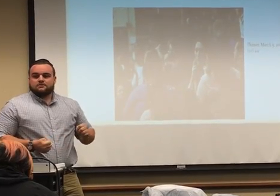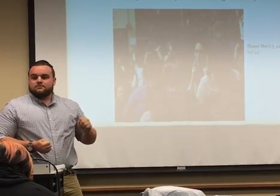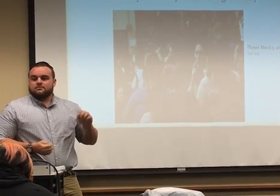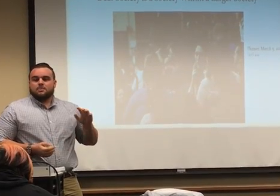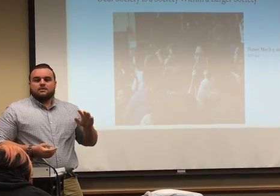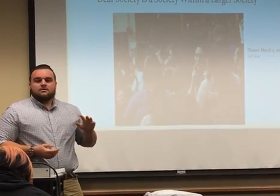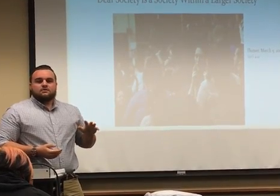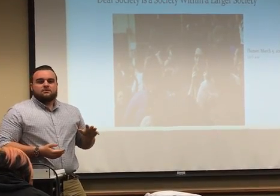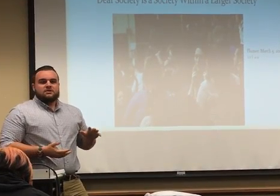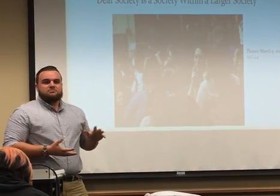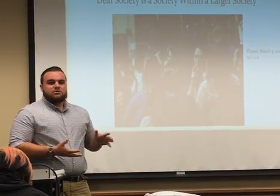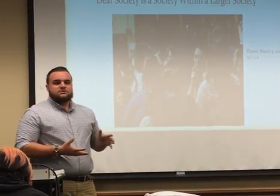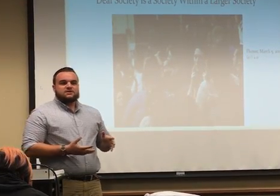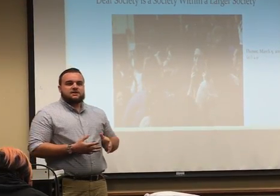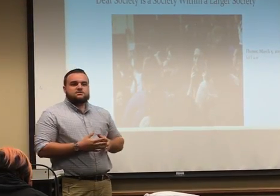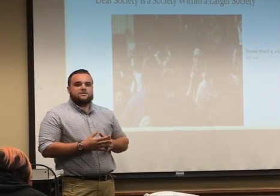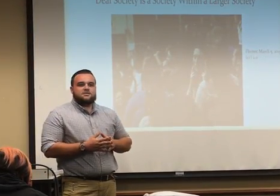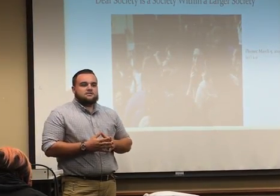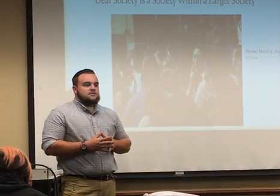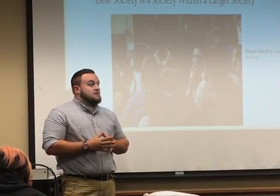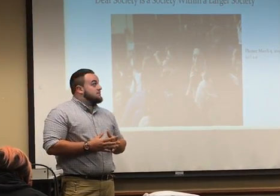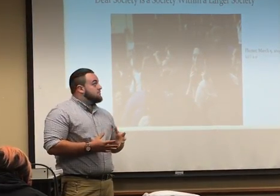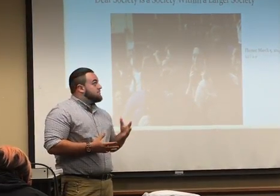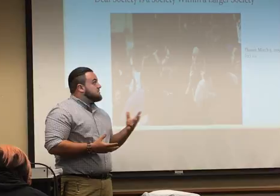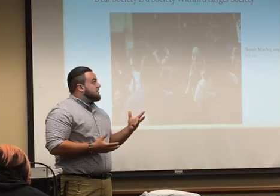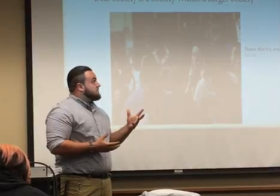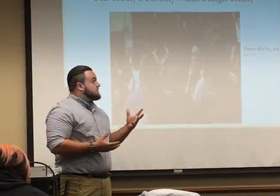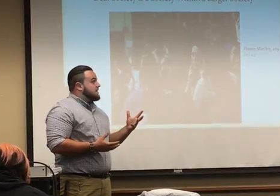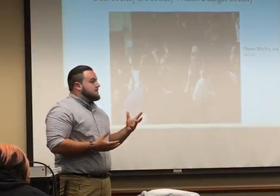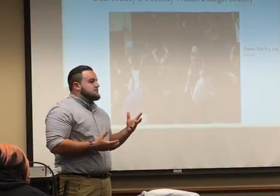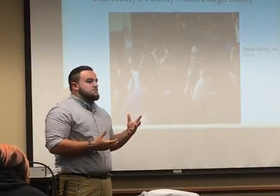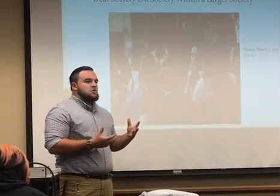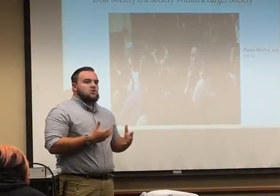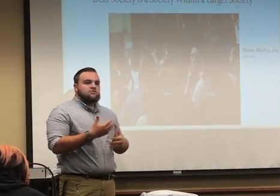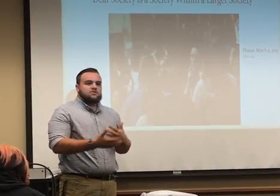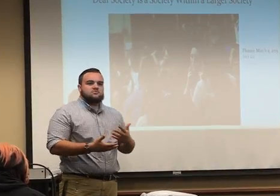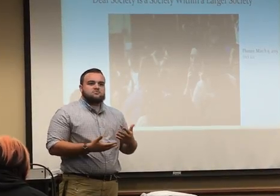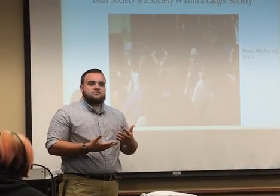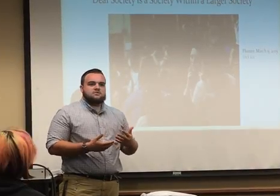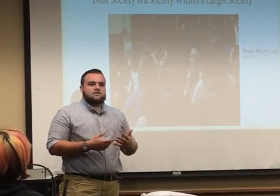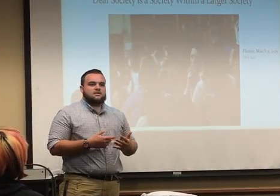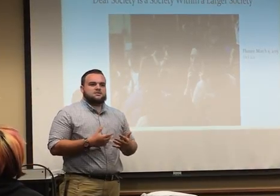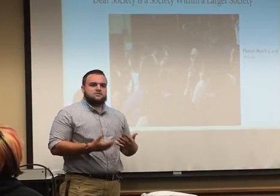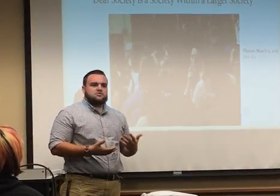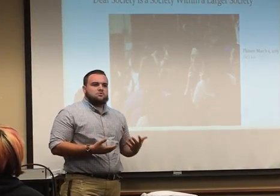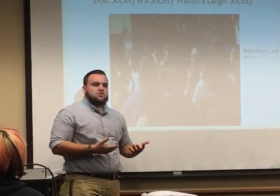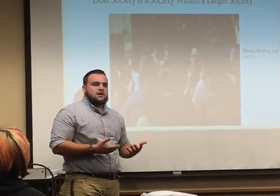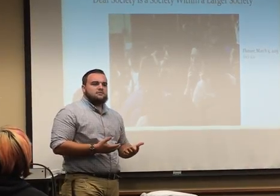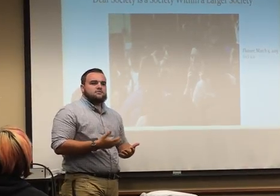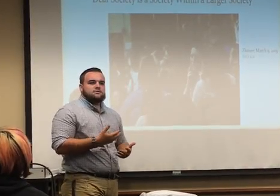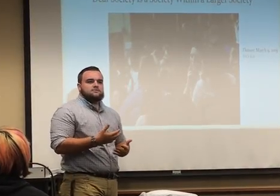in most societies, you may think that, like, deaf society is going to be hard for them to, like, live a normal life, live,